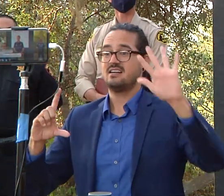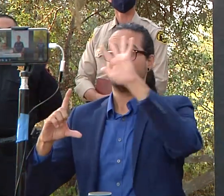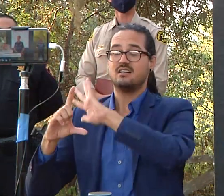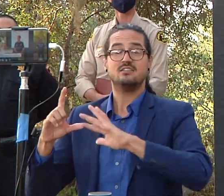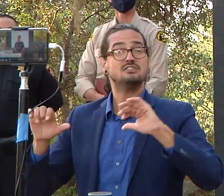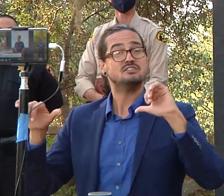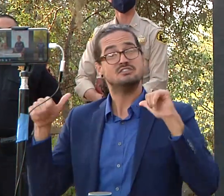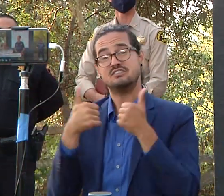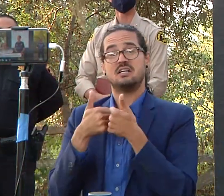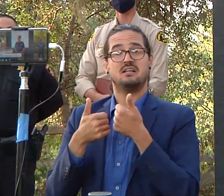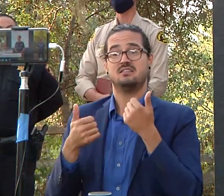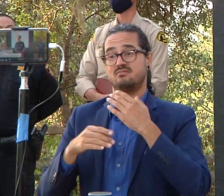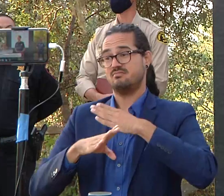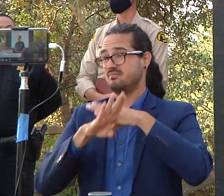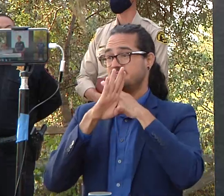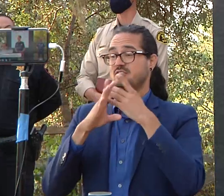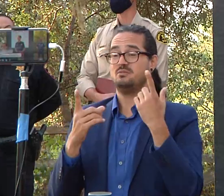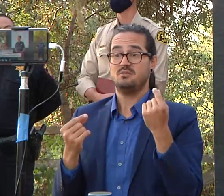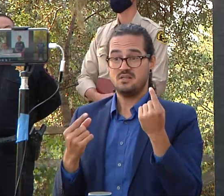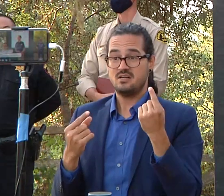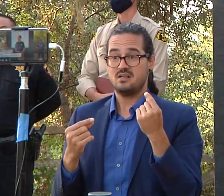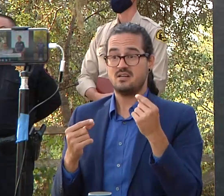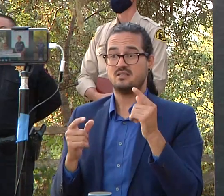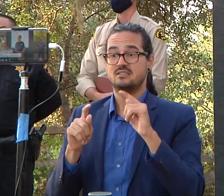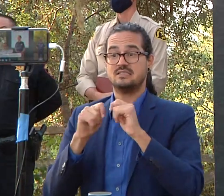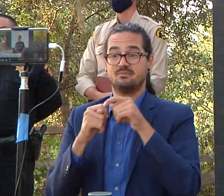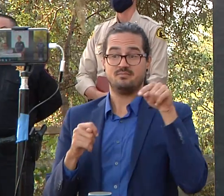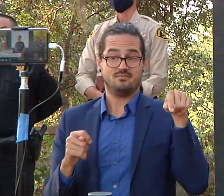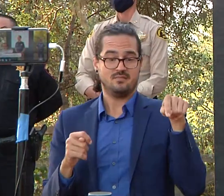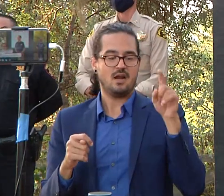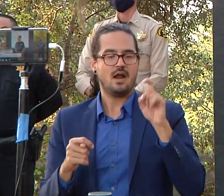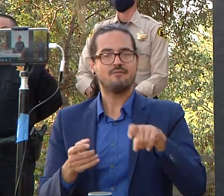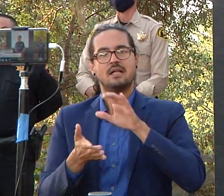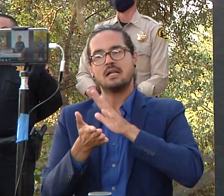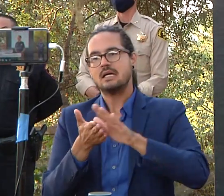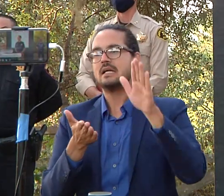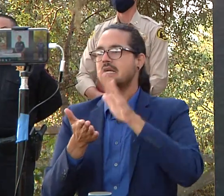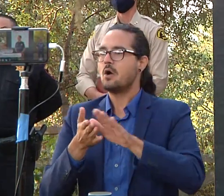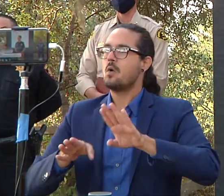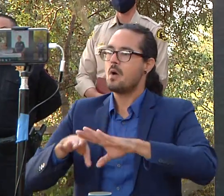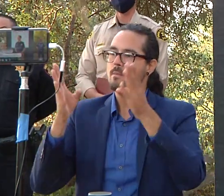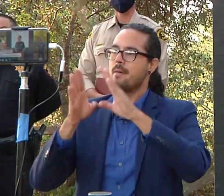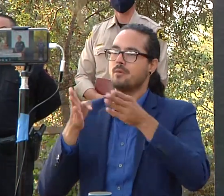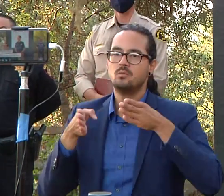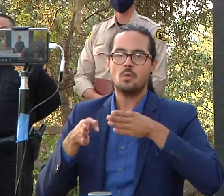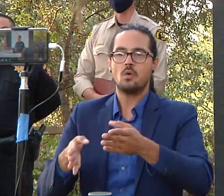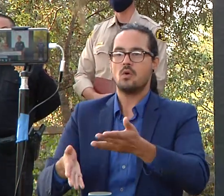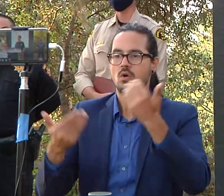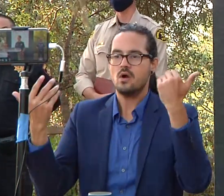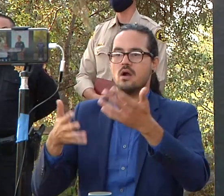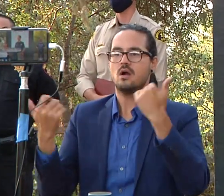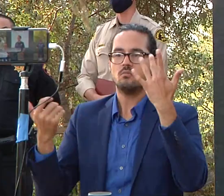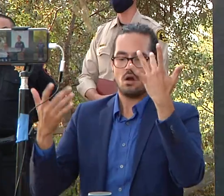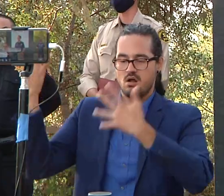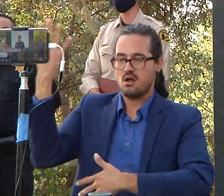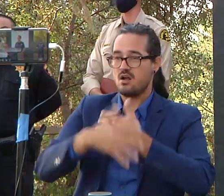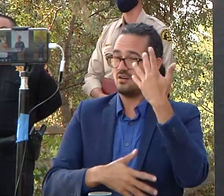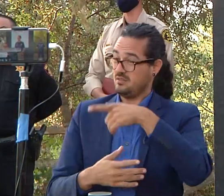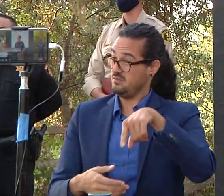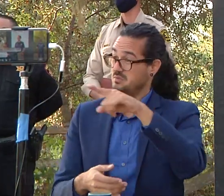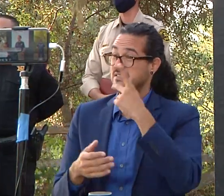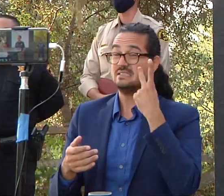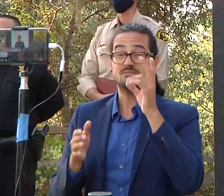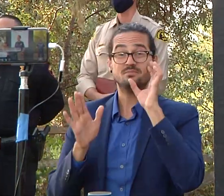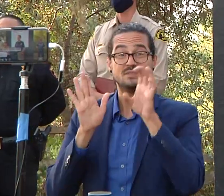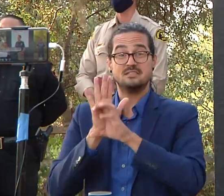know charging forward with is clearing all the roadways to get into the really inaccessible areas if you've seen the pictures online of the bridges that have been